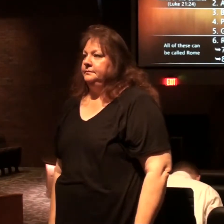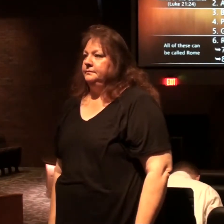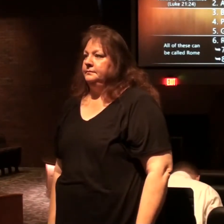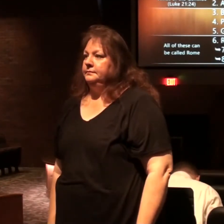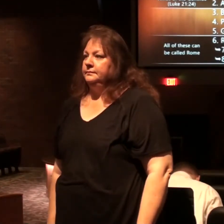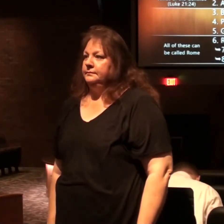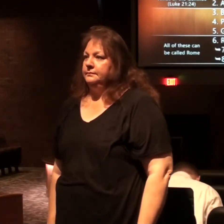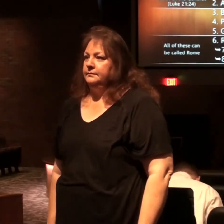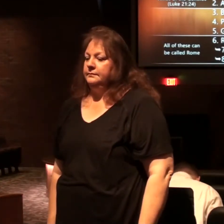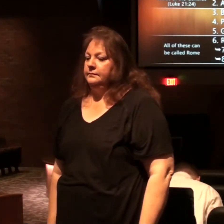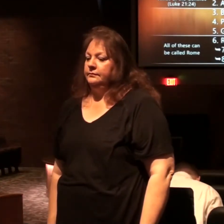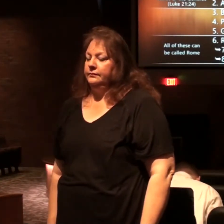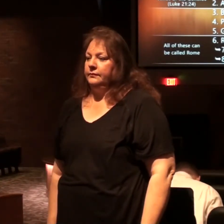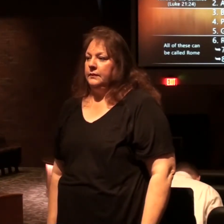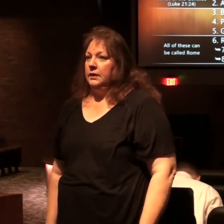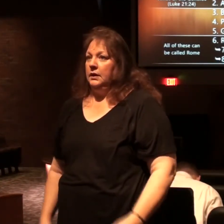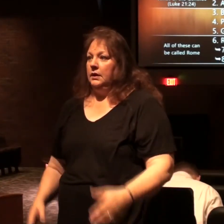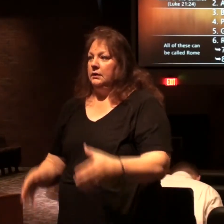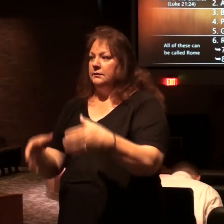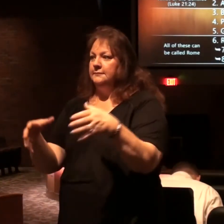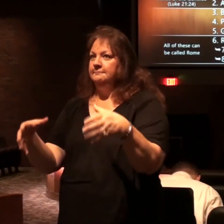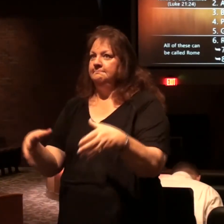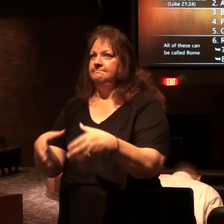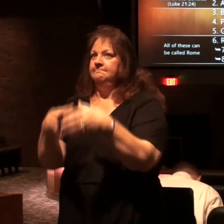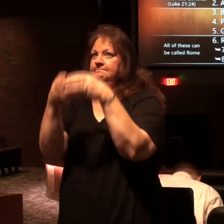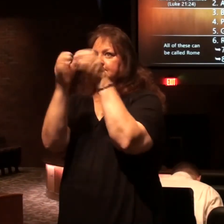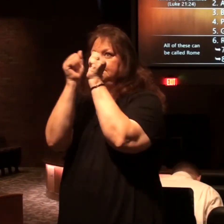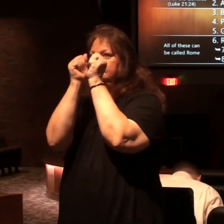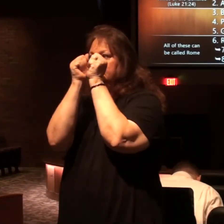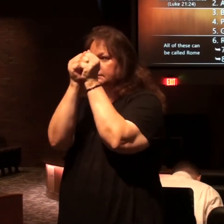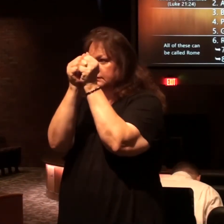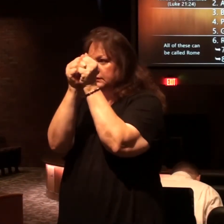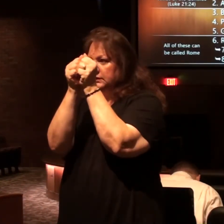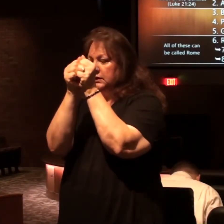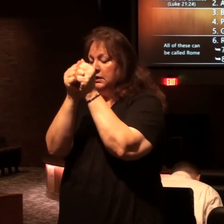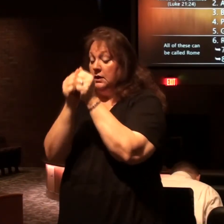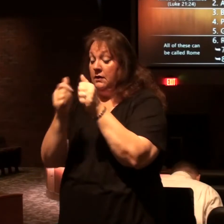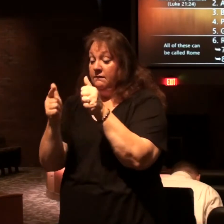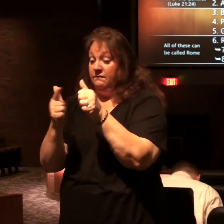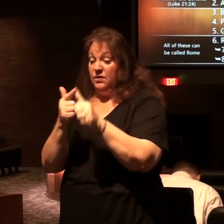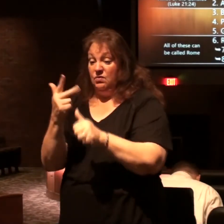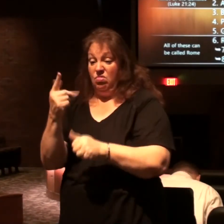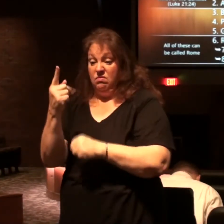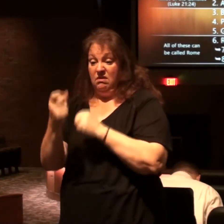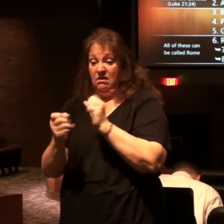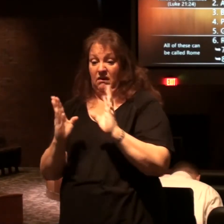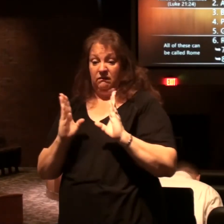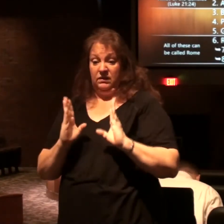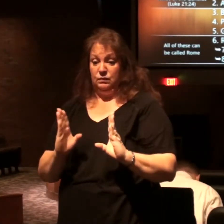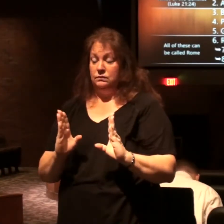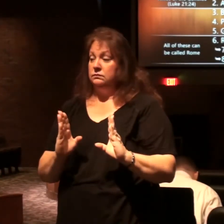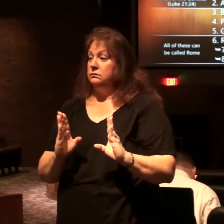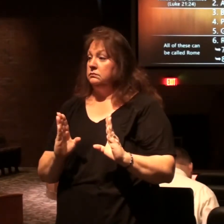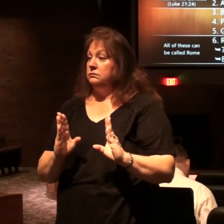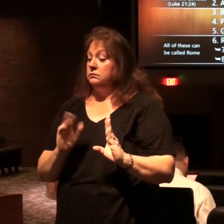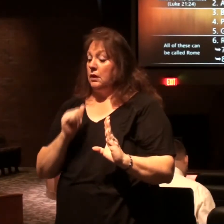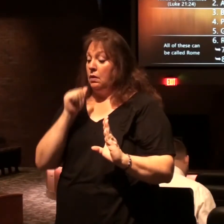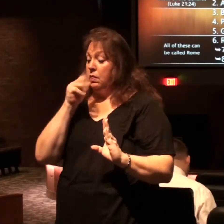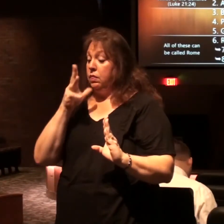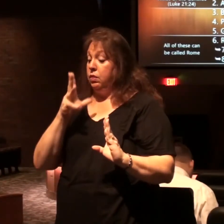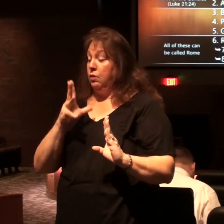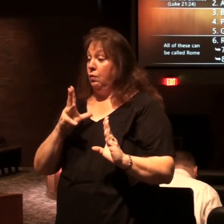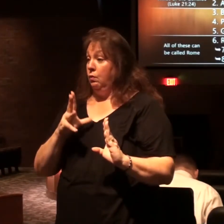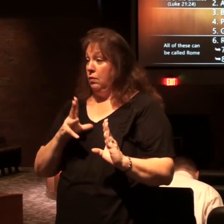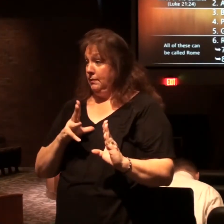so they come to power together and during that first three and a half years the woman back